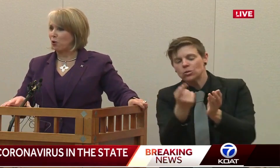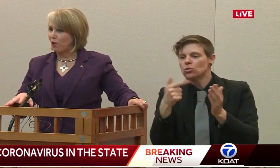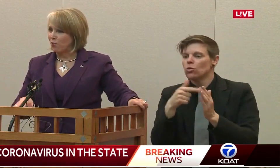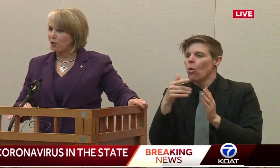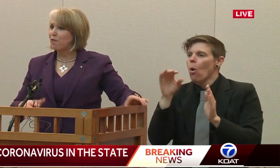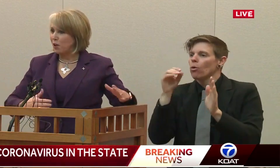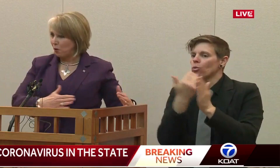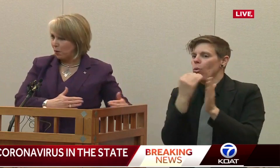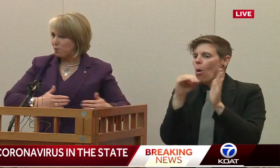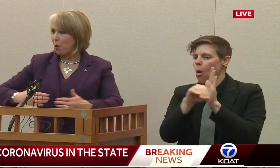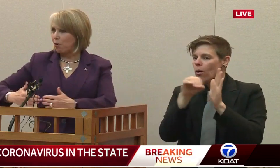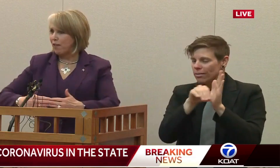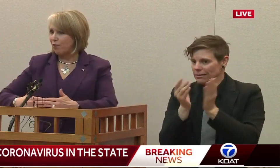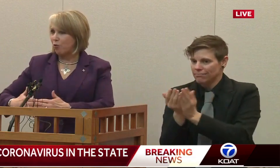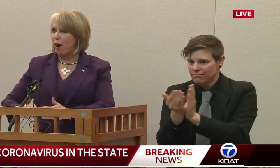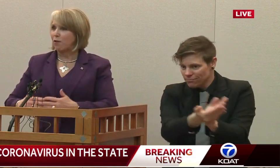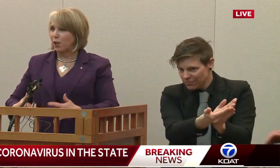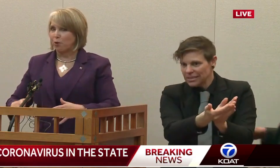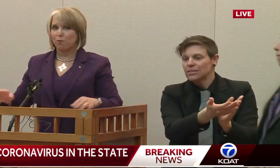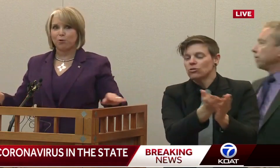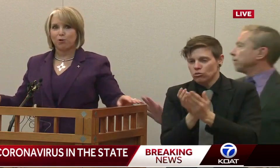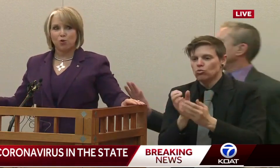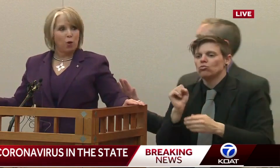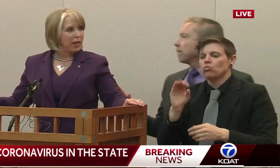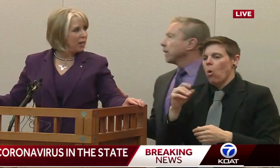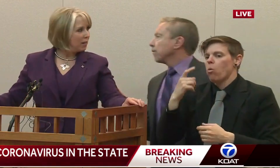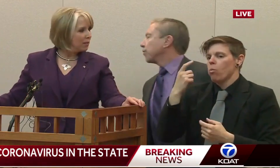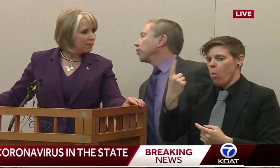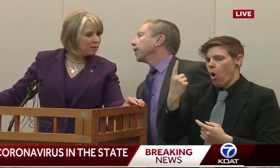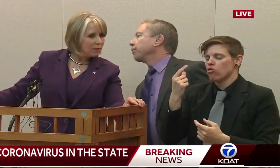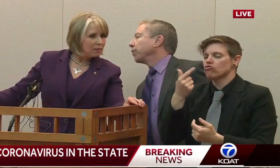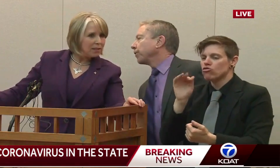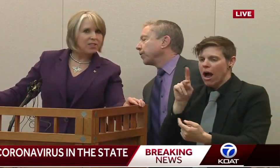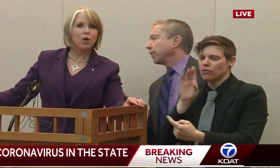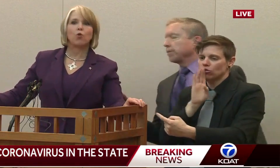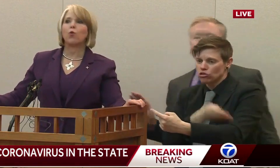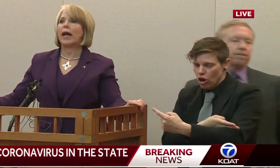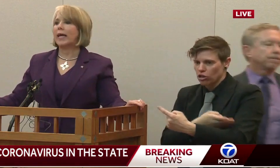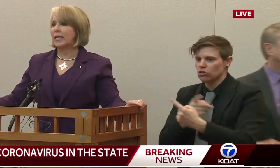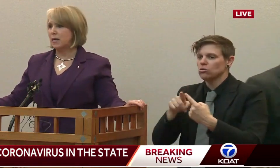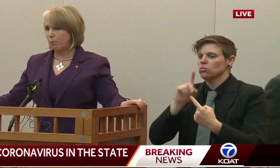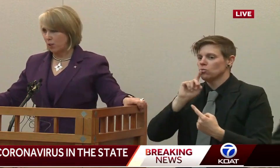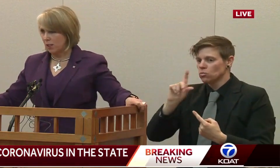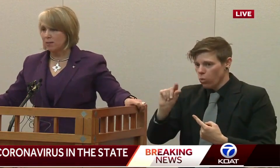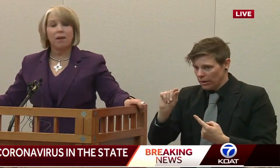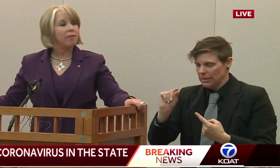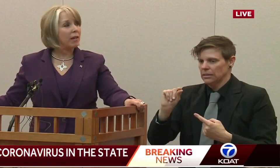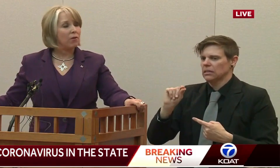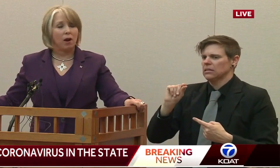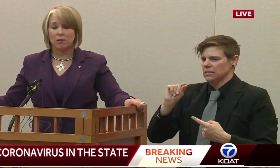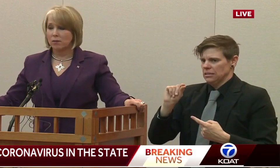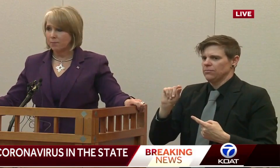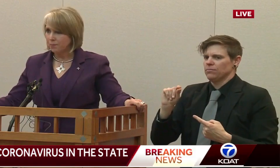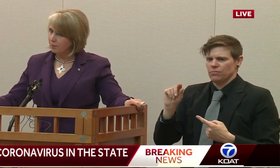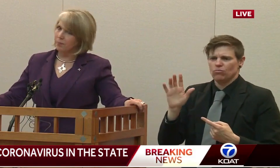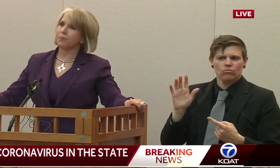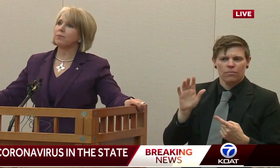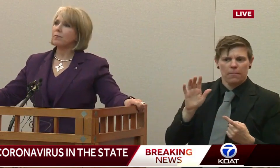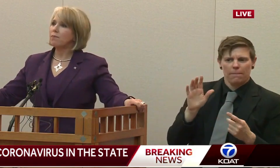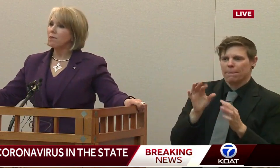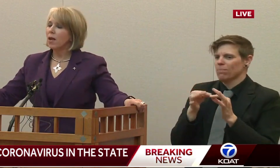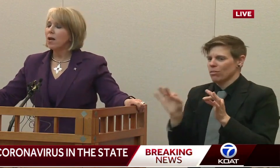granddaughter, doesn't live here, but is part of that traveling group. So it's 20? It's the Grand Princess. It's the Grand Princess. Thank you, Doctor.